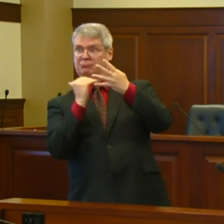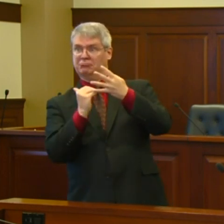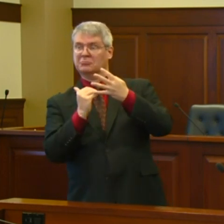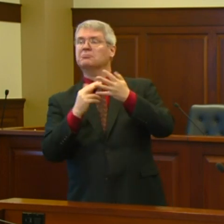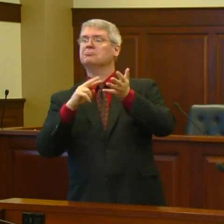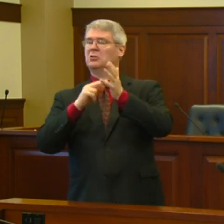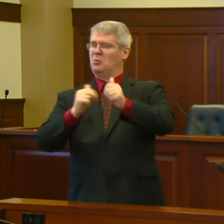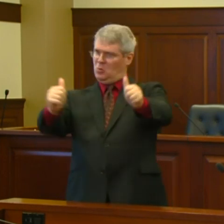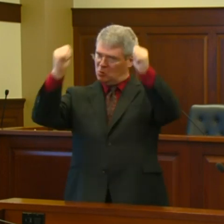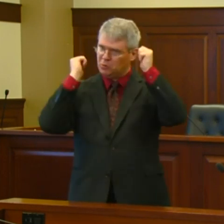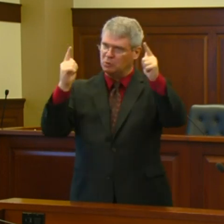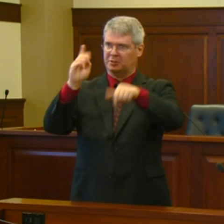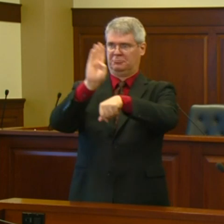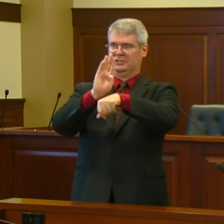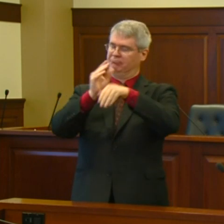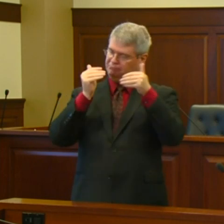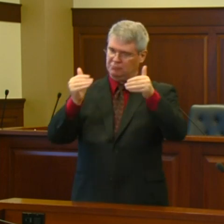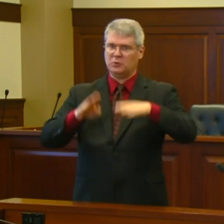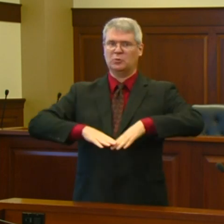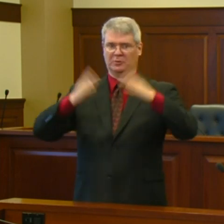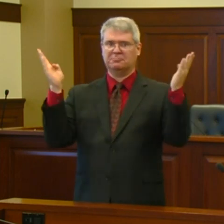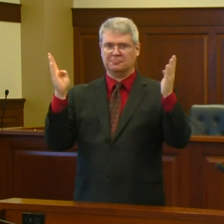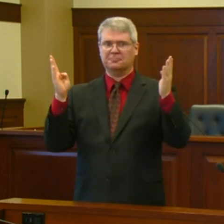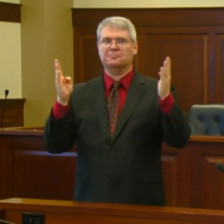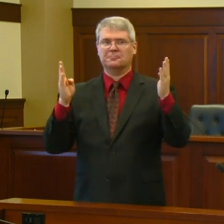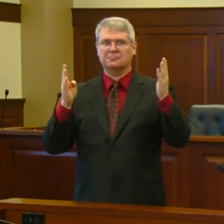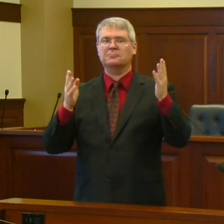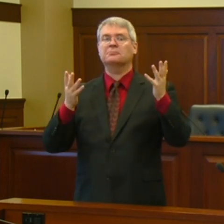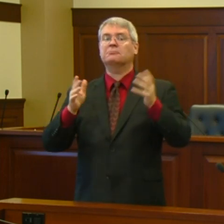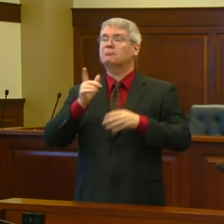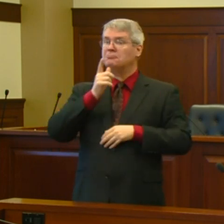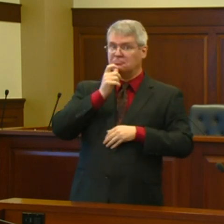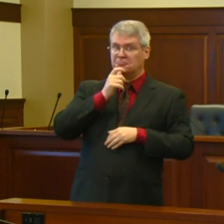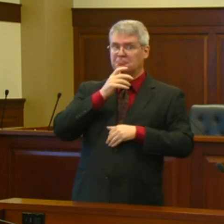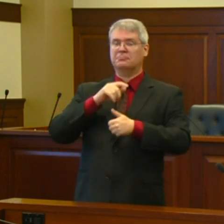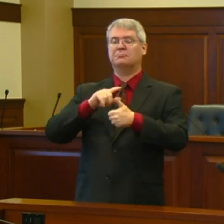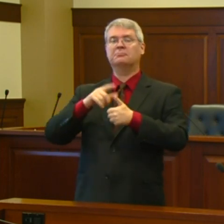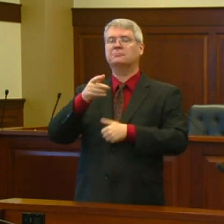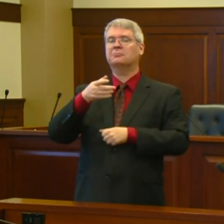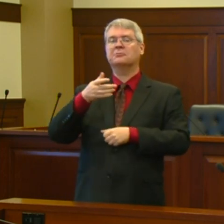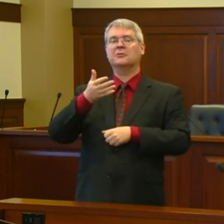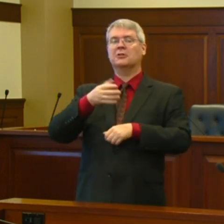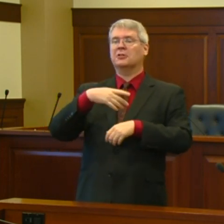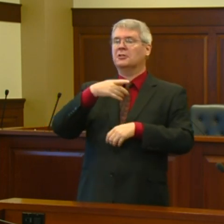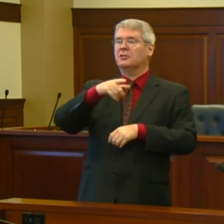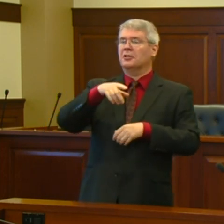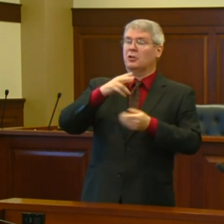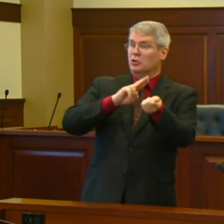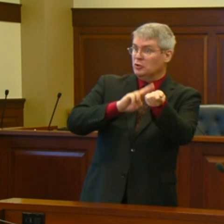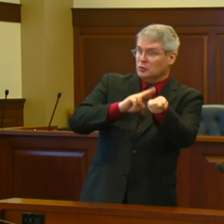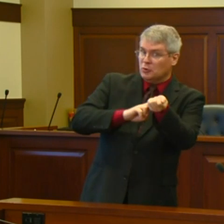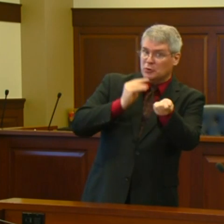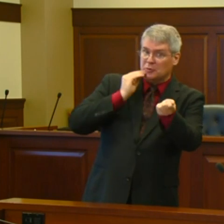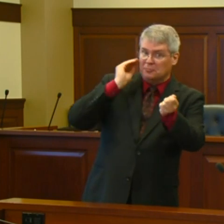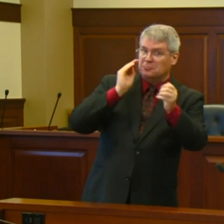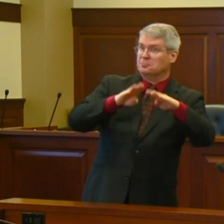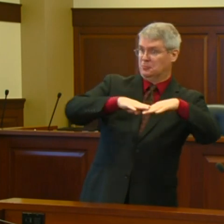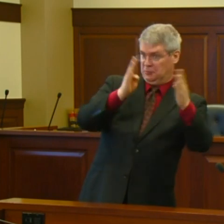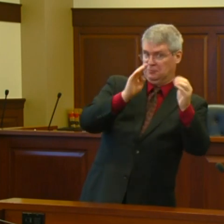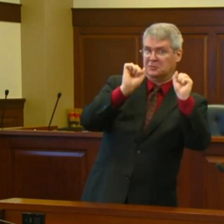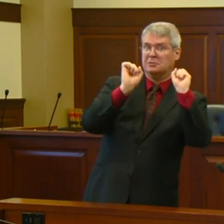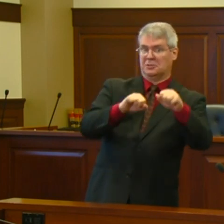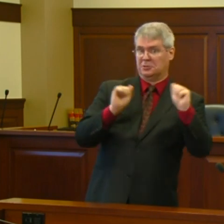Rebounds plan. That means visits to senior living centers and other congregate facilities can resume